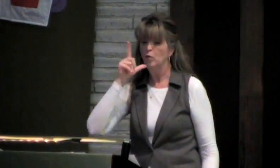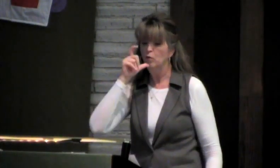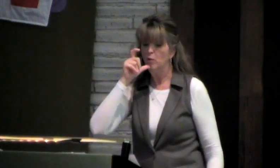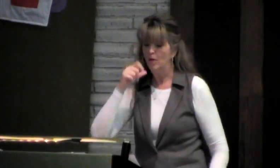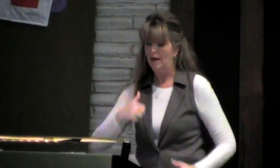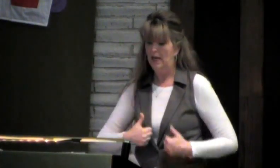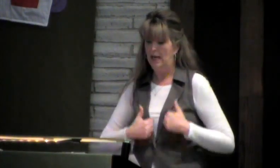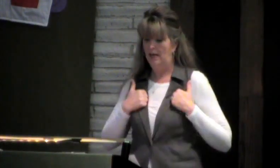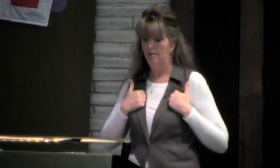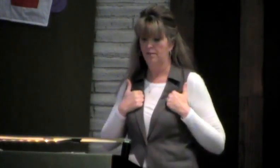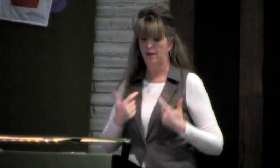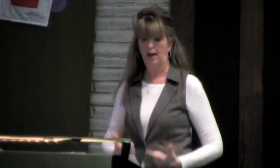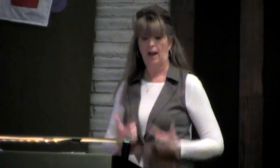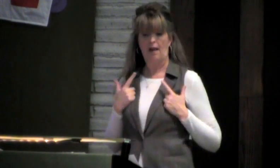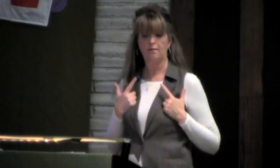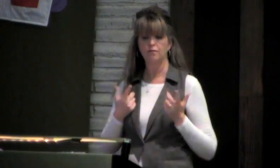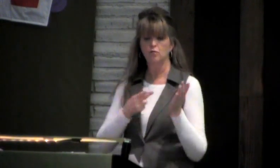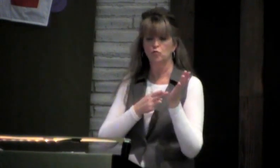but whoever lives by the truth